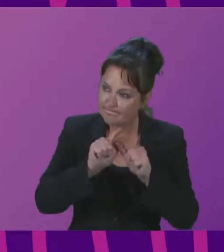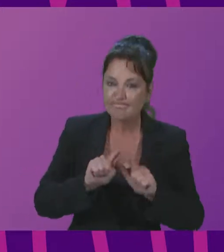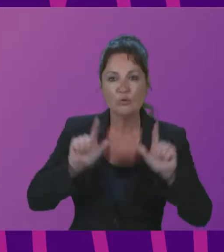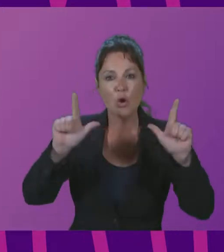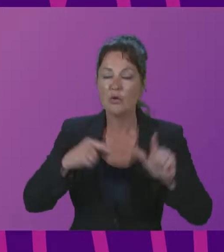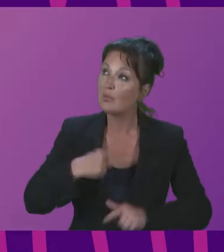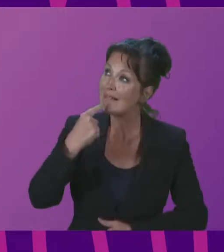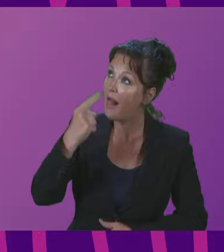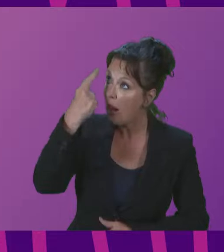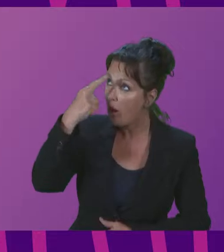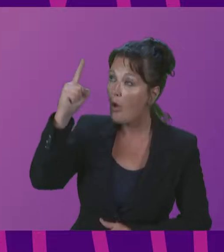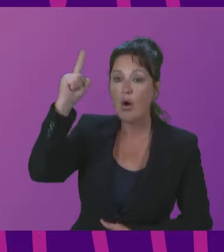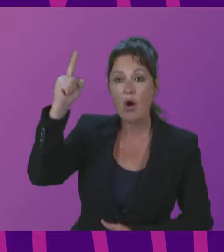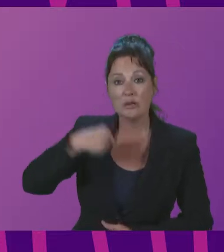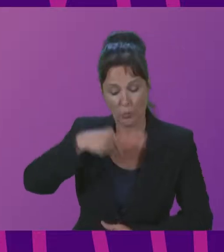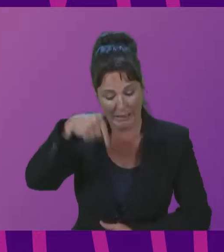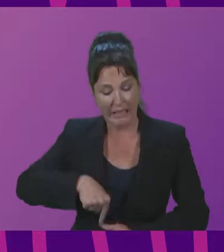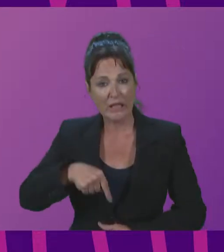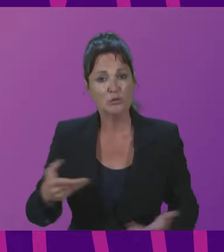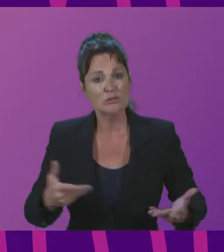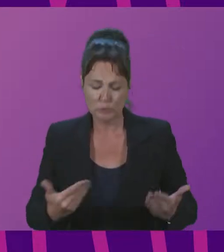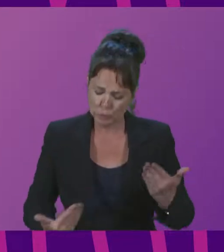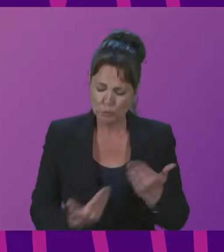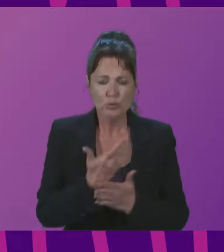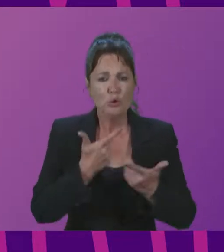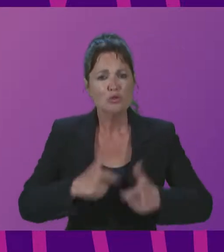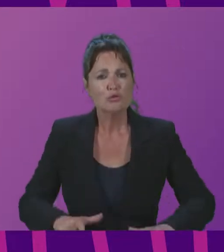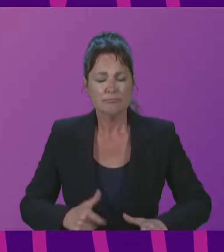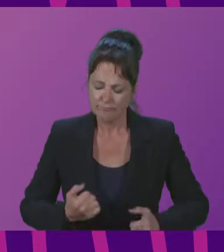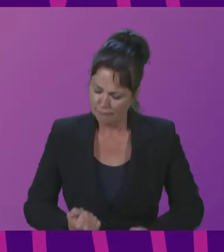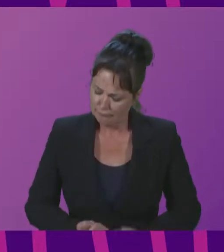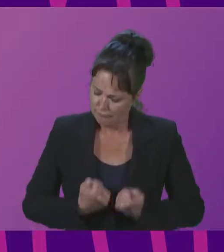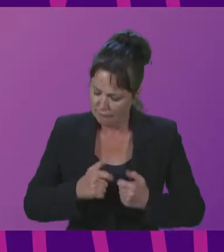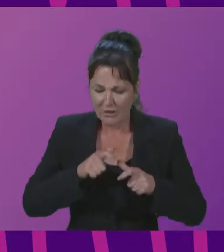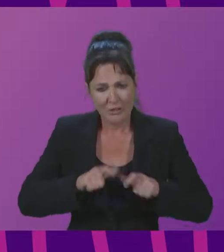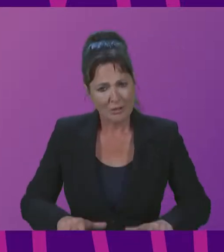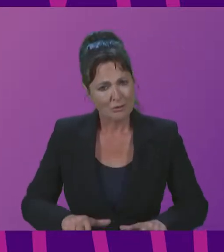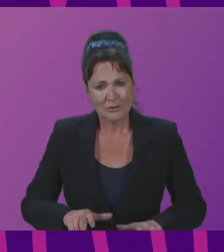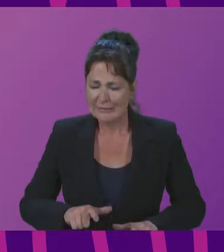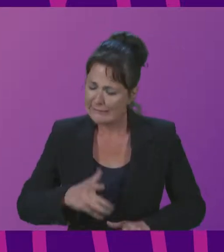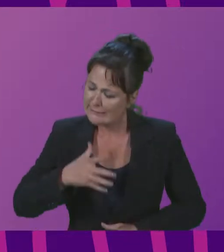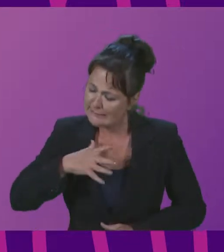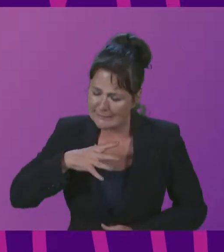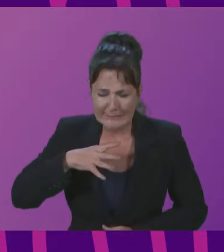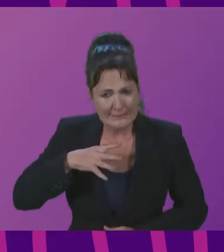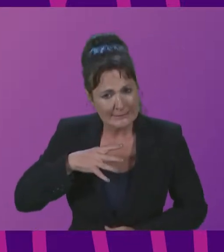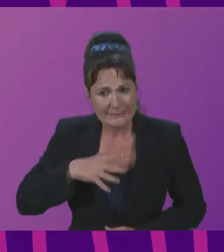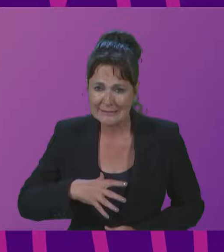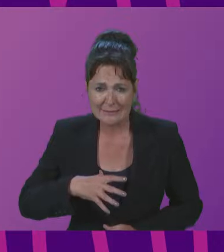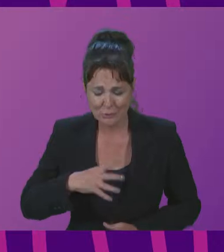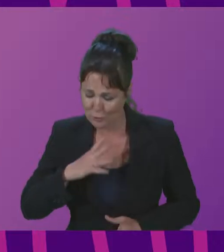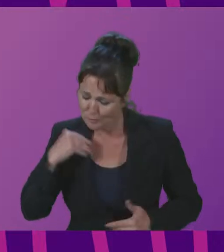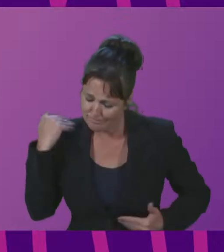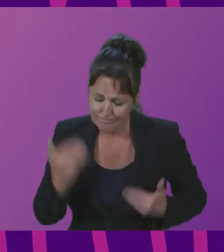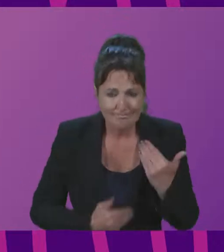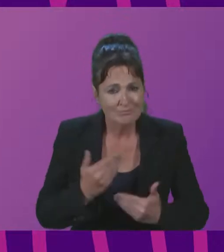that we are here today as a new country, as a country that need to be back up. We are really delighted.